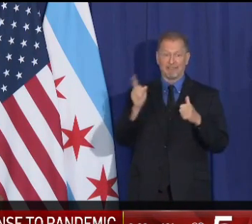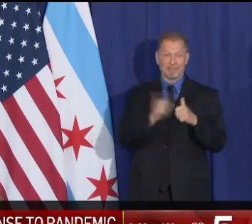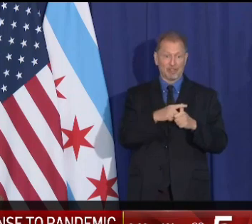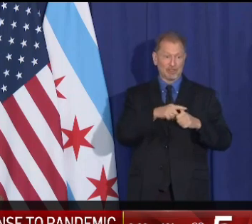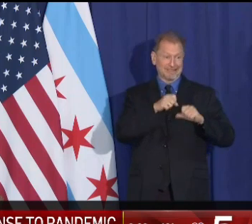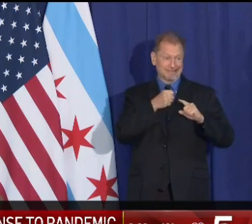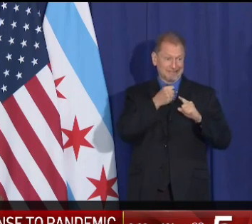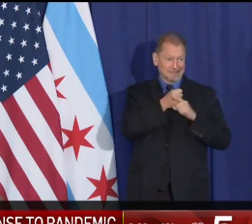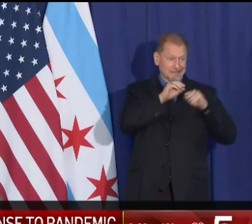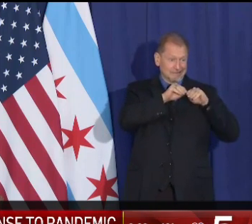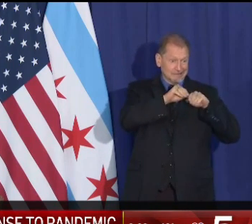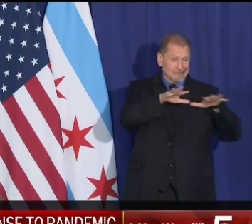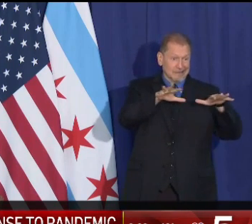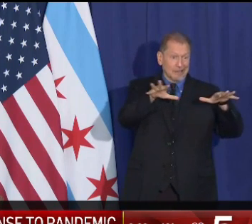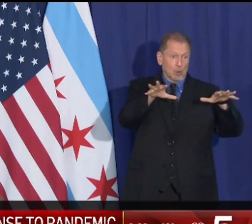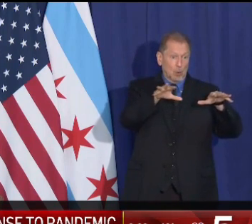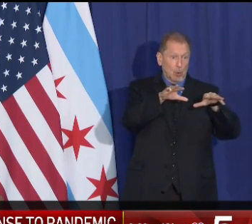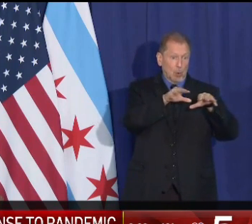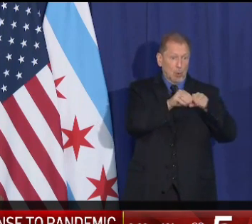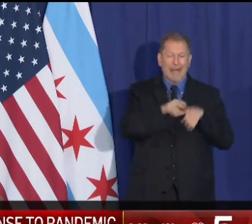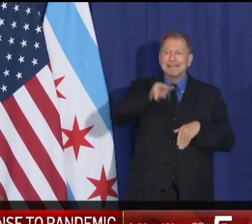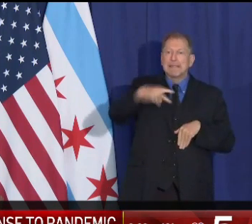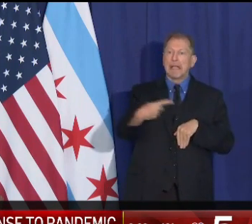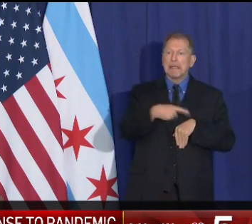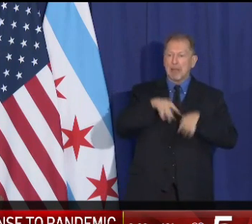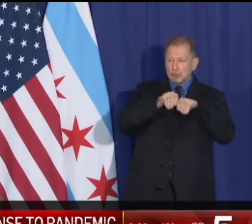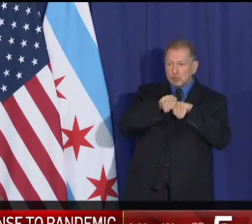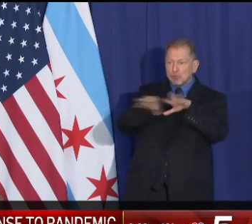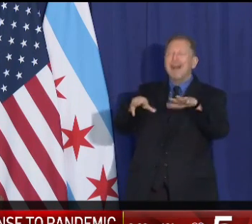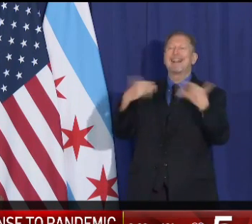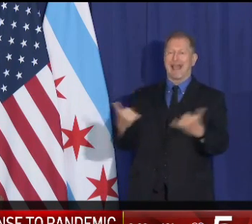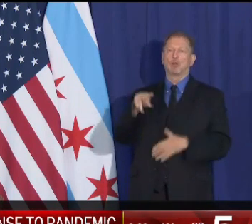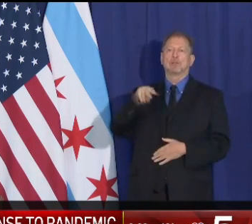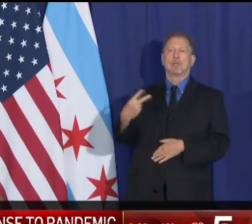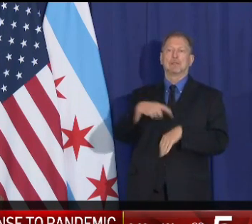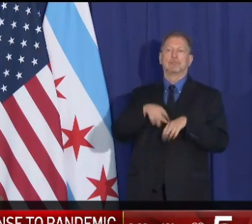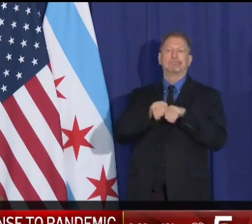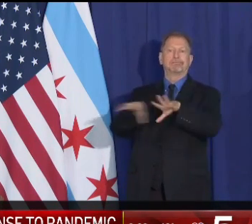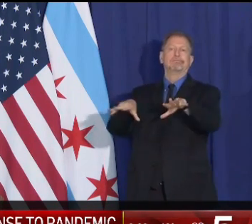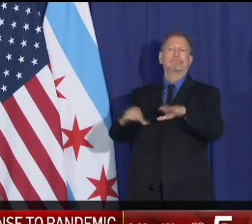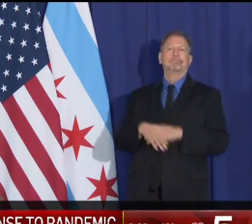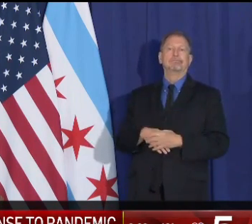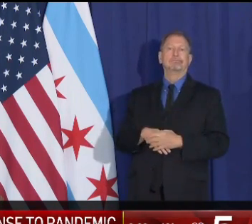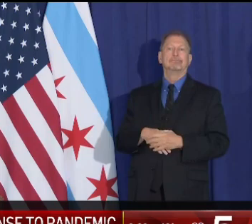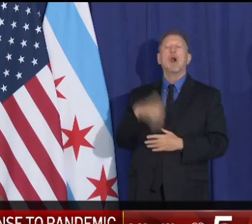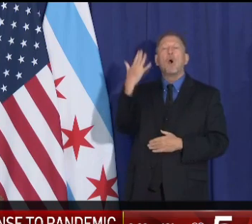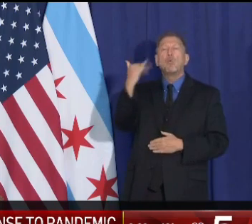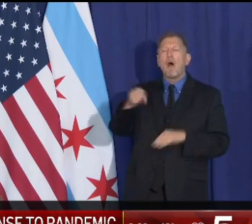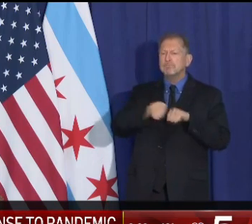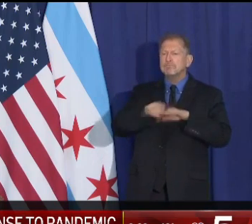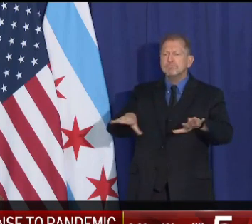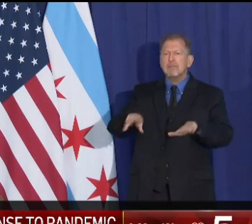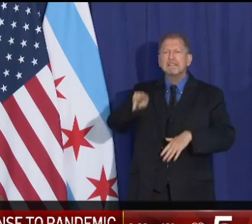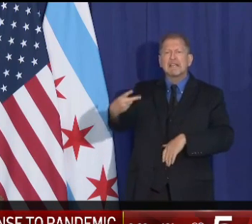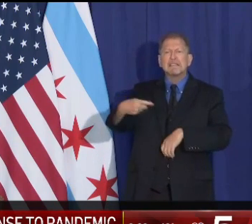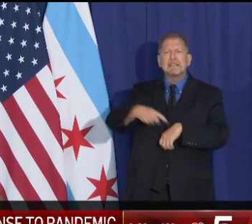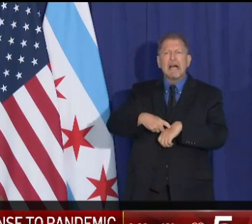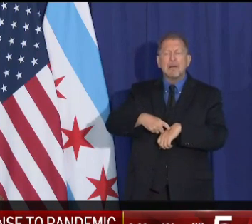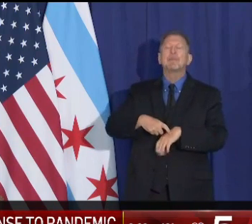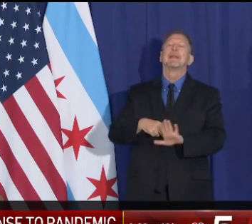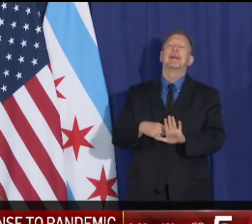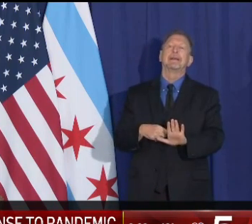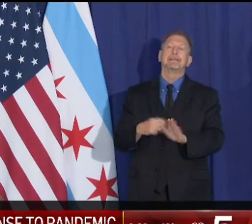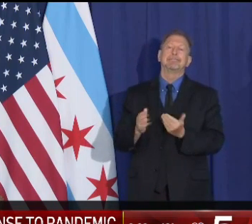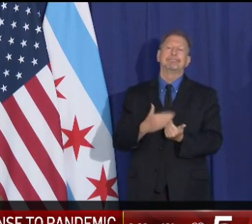We are now in it. And the reason should not be any surprise to any of us. Let's take